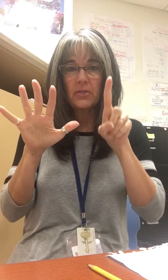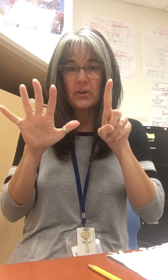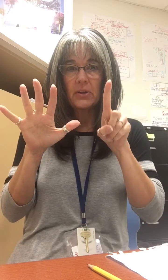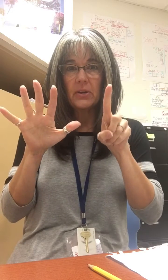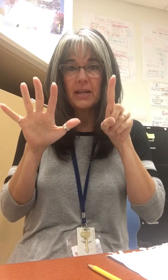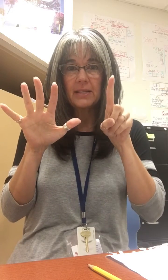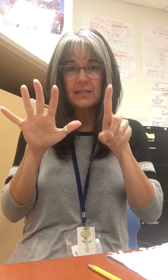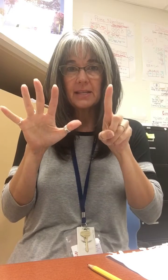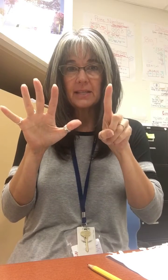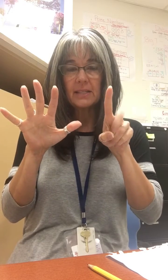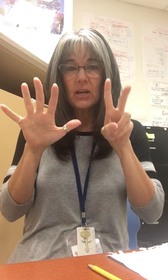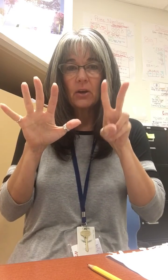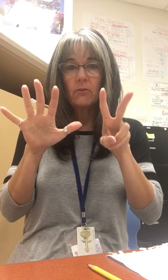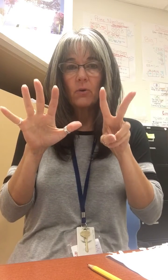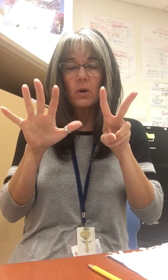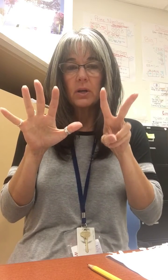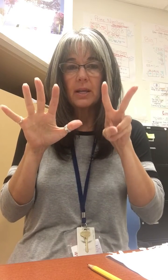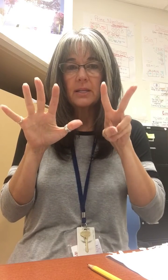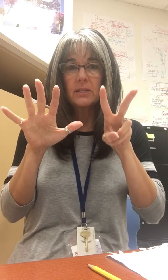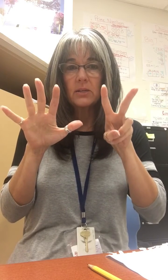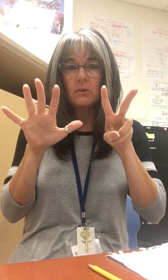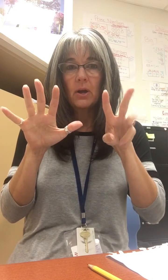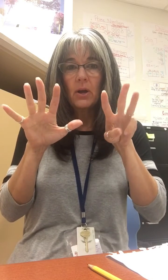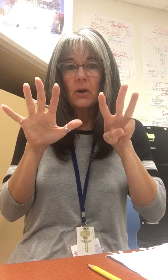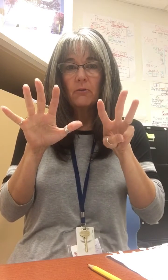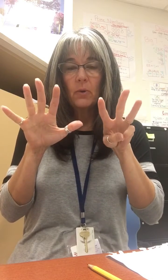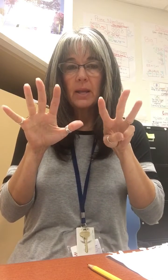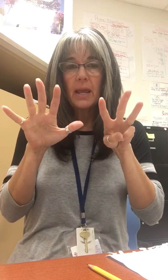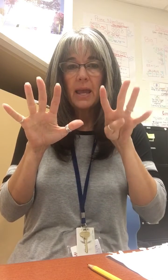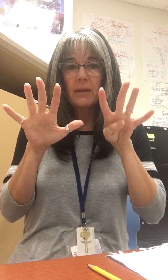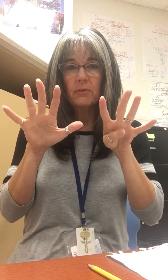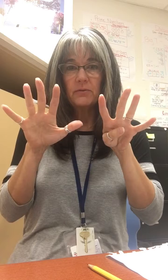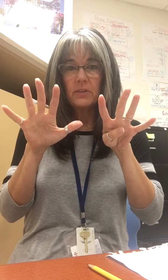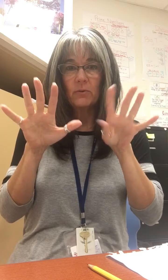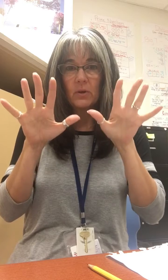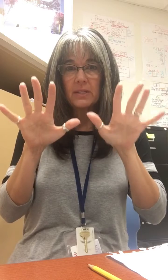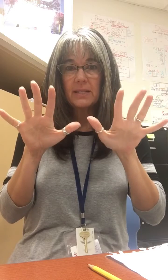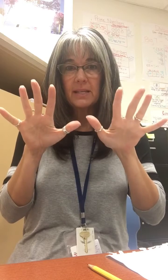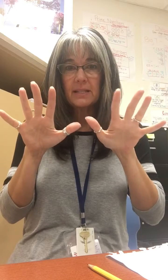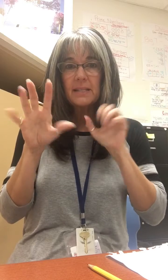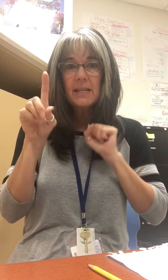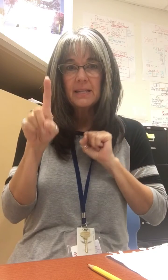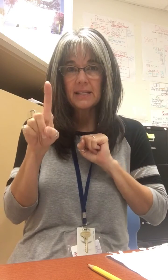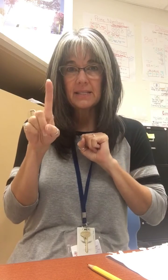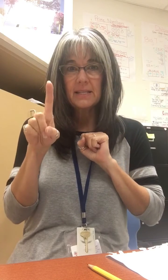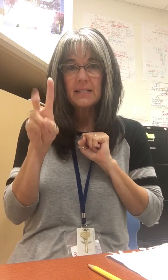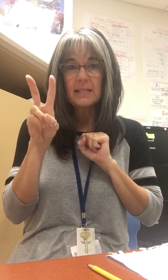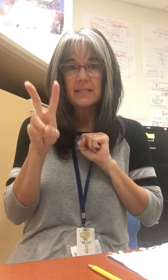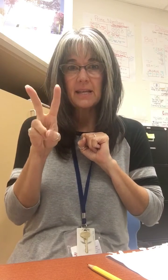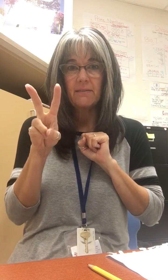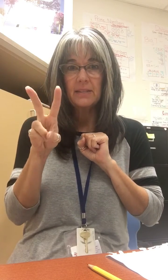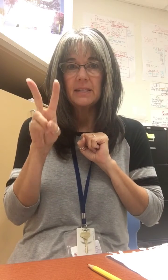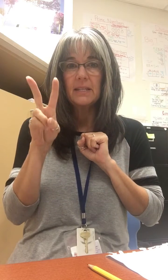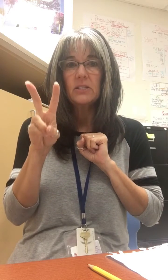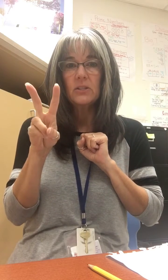36, 42, 48, 54, 60, 66, 72,